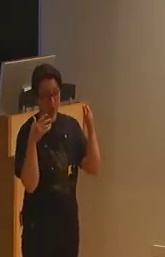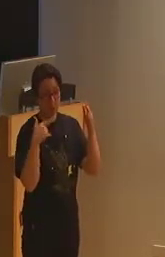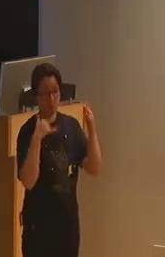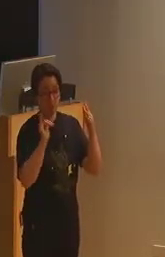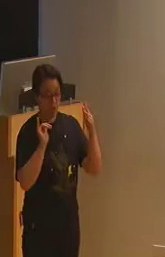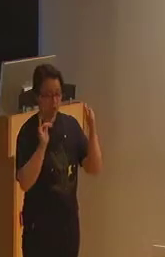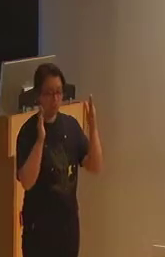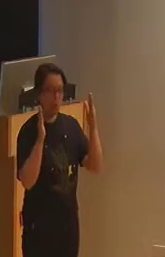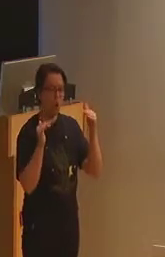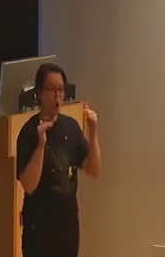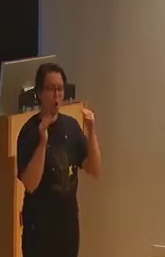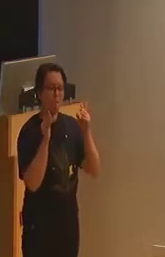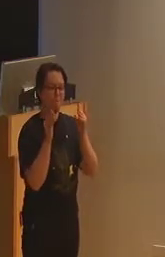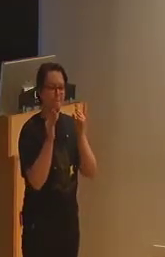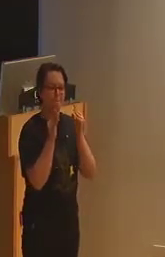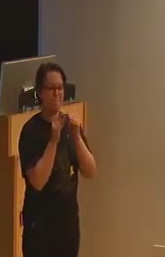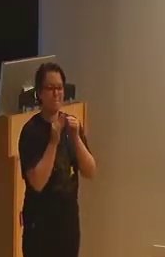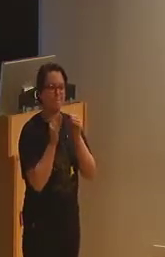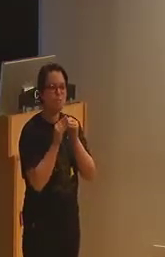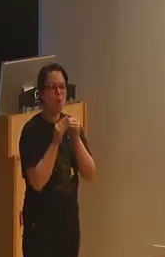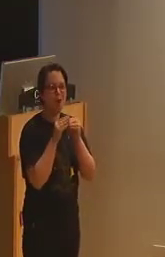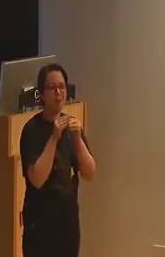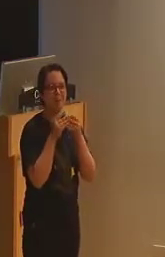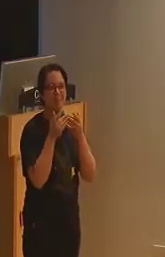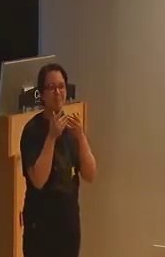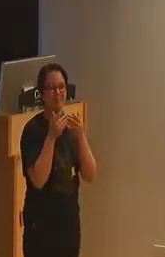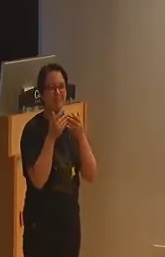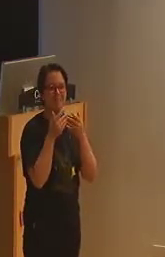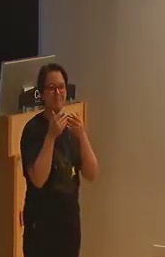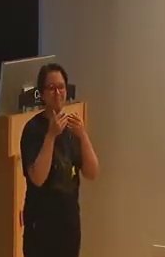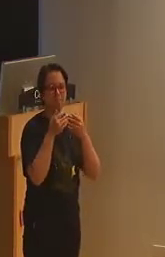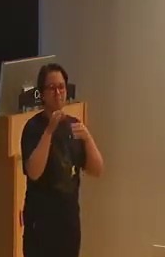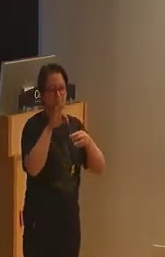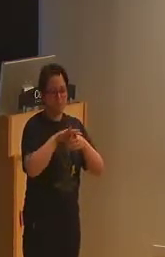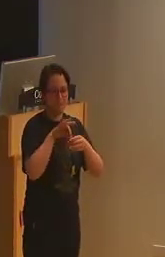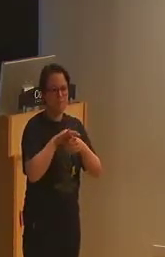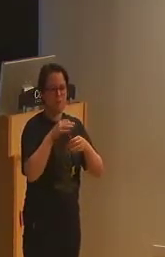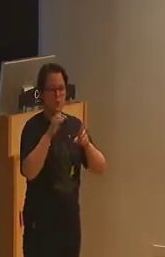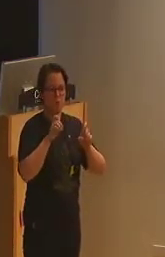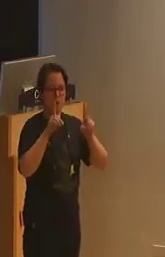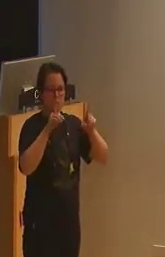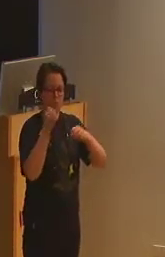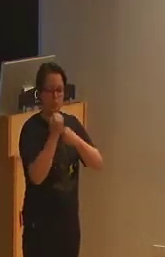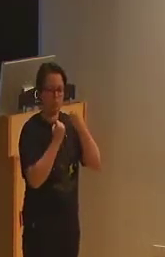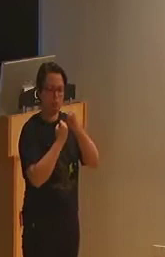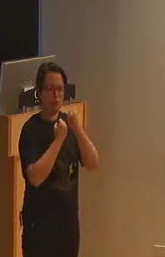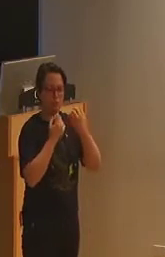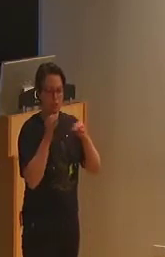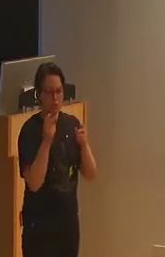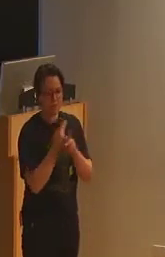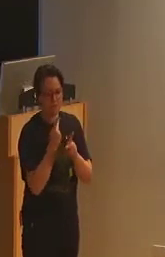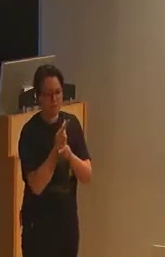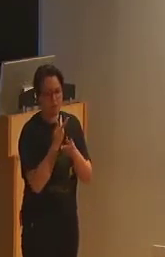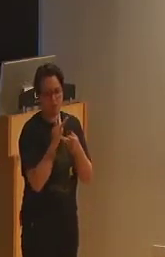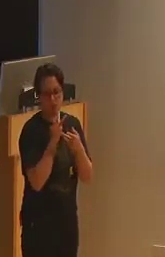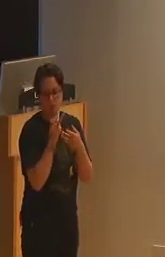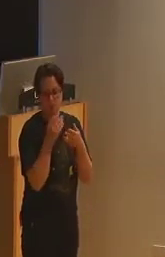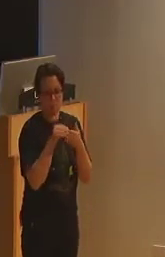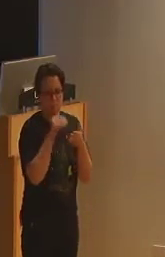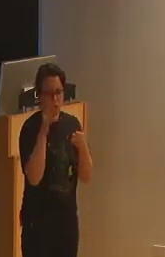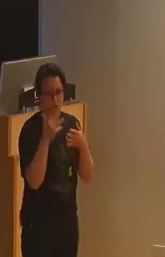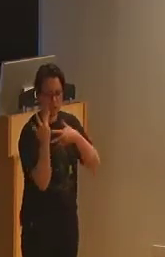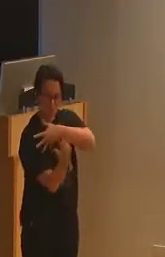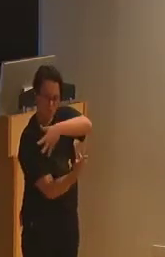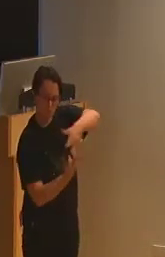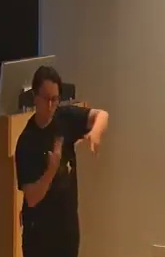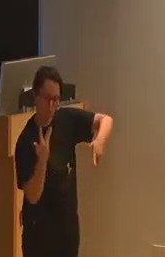hope, a more democratic educational structure would view learning as a social process that is capable of